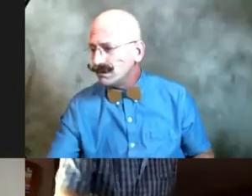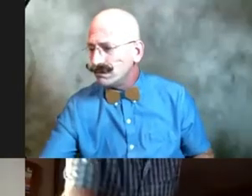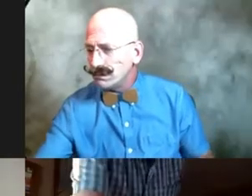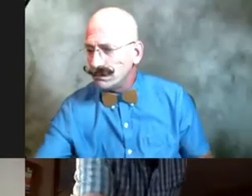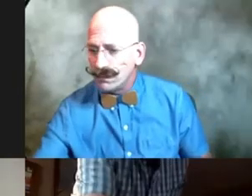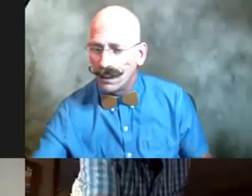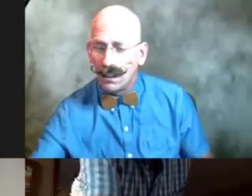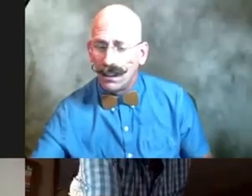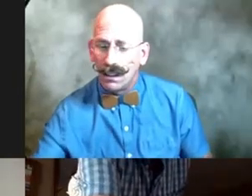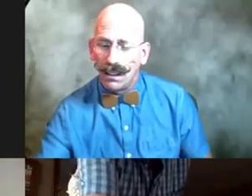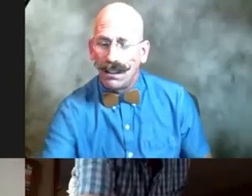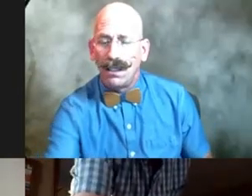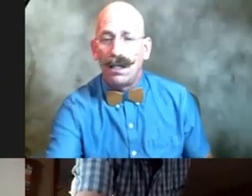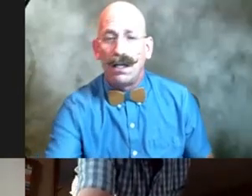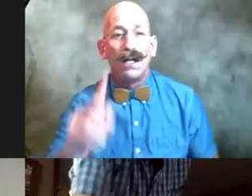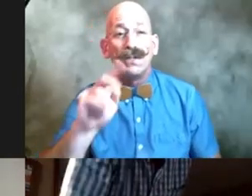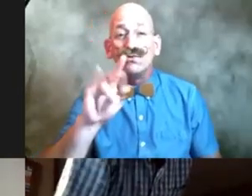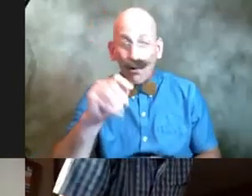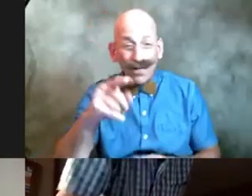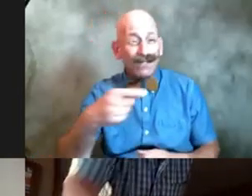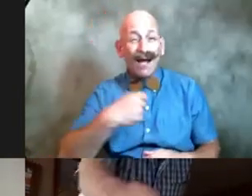there i i would blush like hell if i were